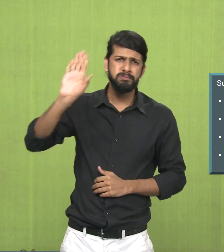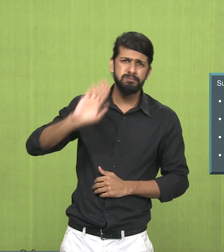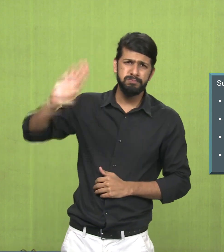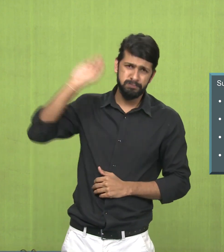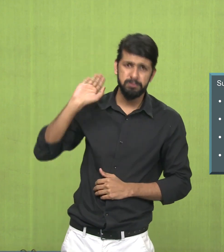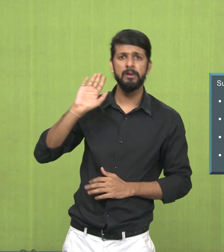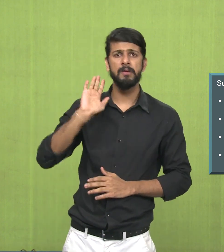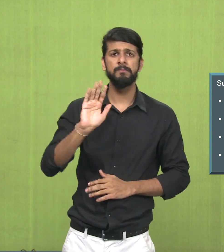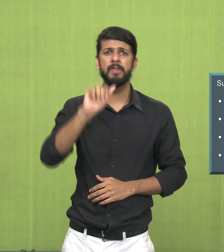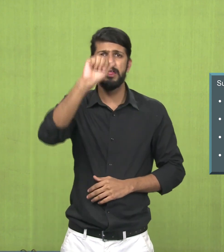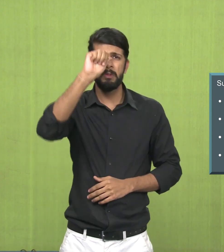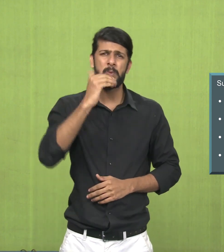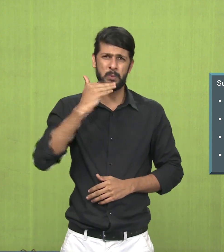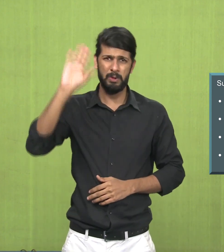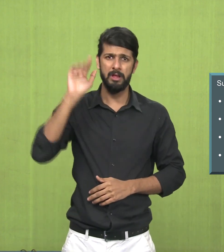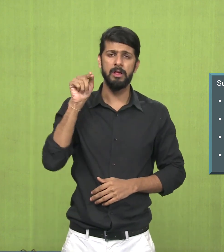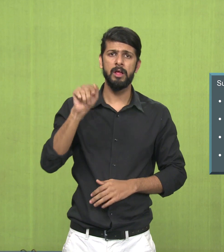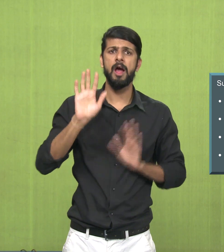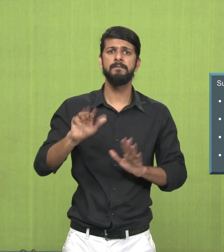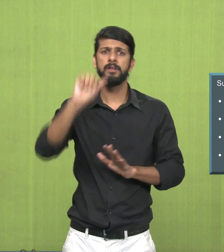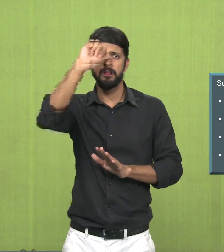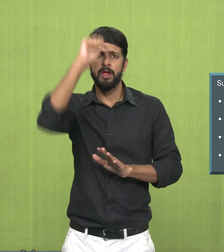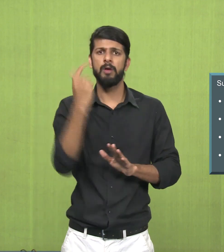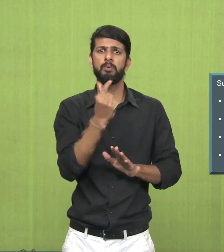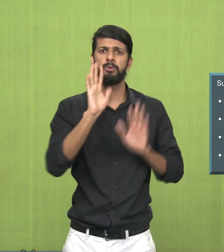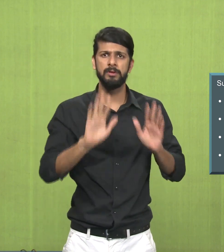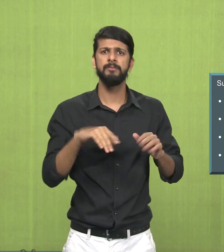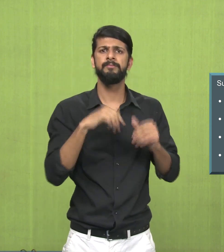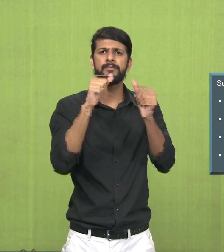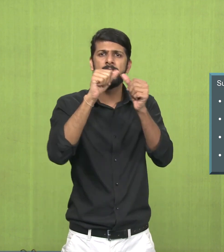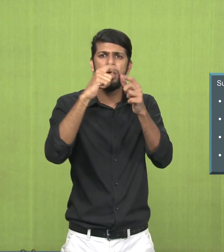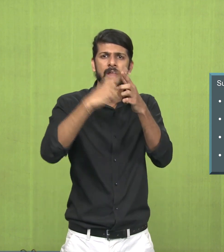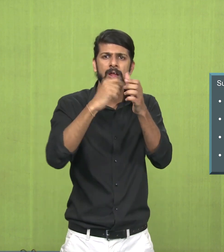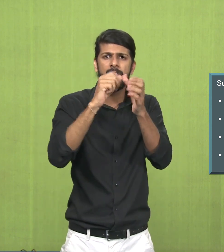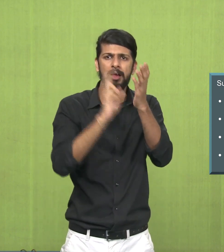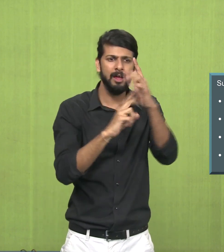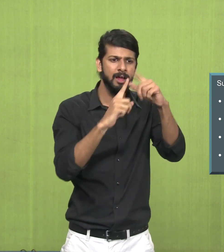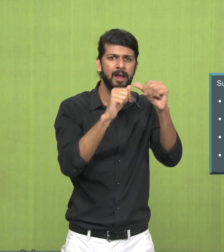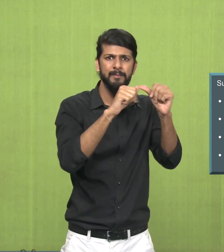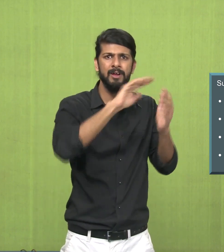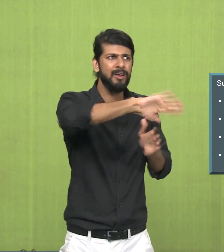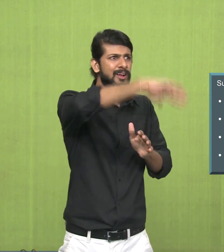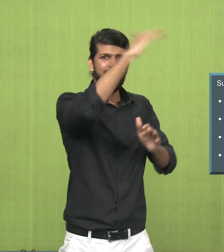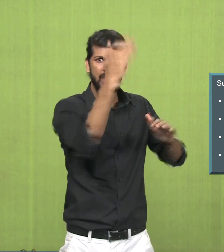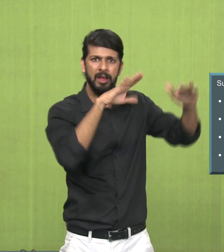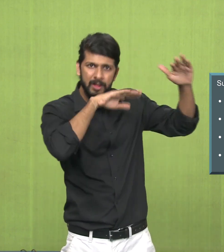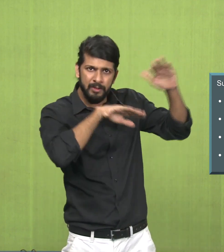During the ancient and medieval period, the similar technique was used in India as well. The famous